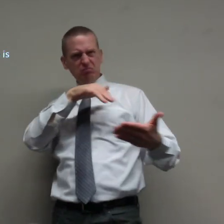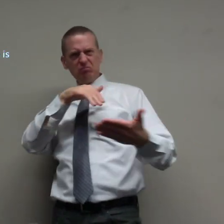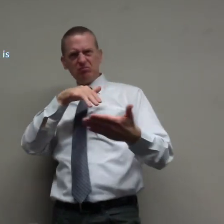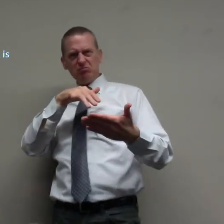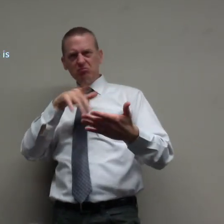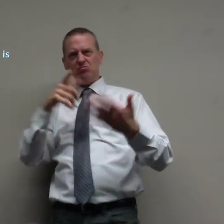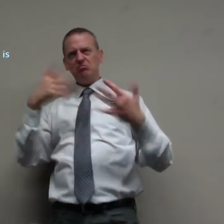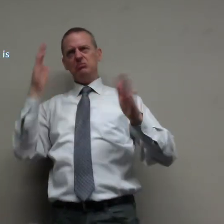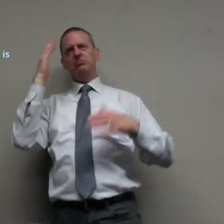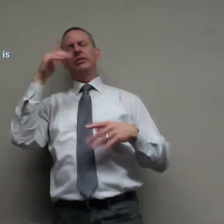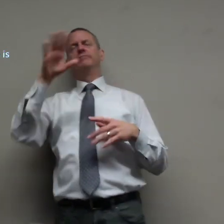completely studied